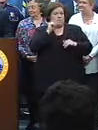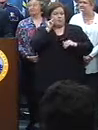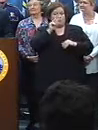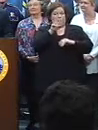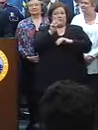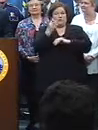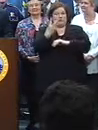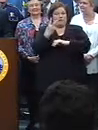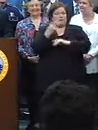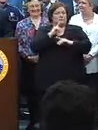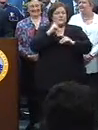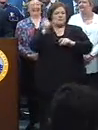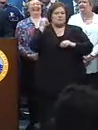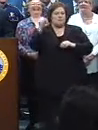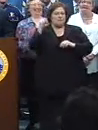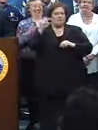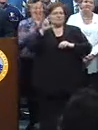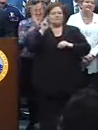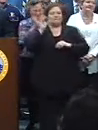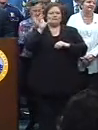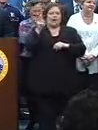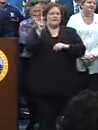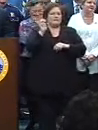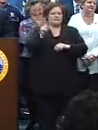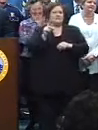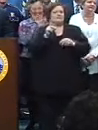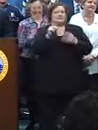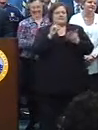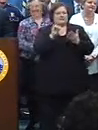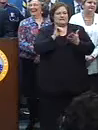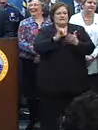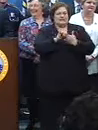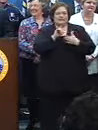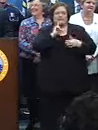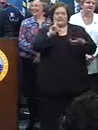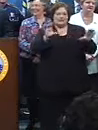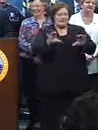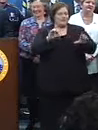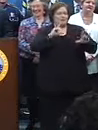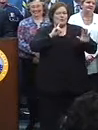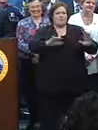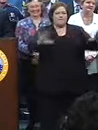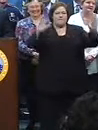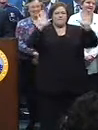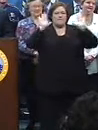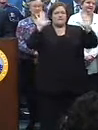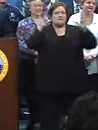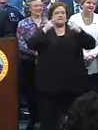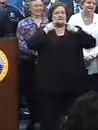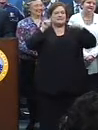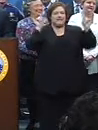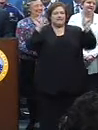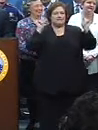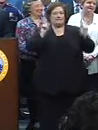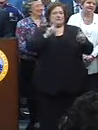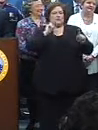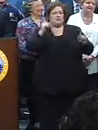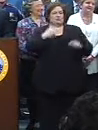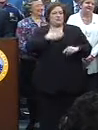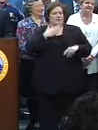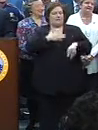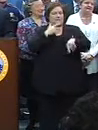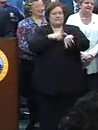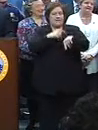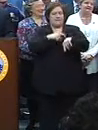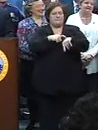2012 rocked. It was, it did. It was a major success, and I think a joyous occasion